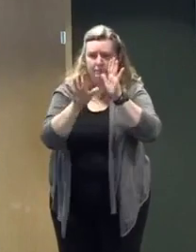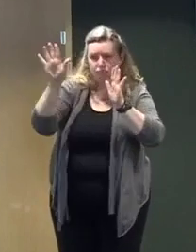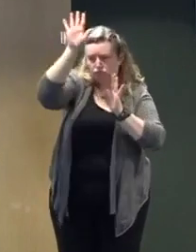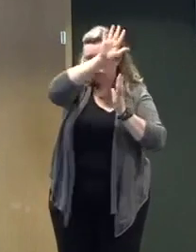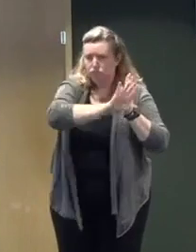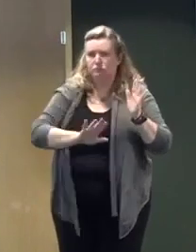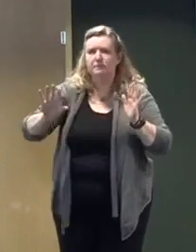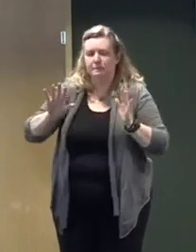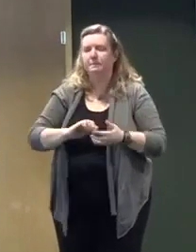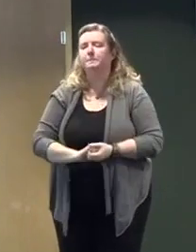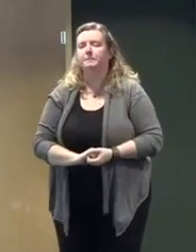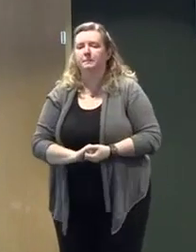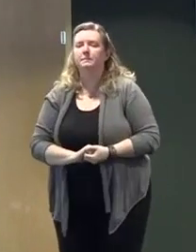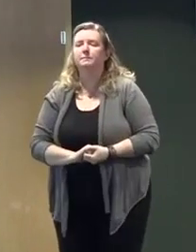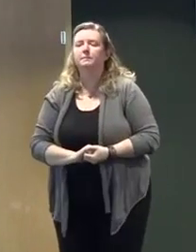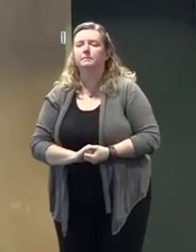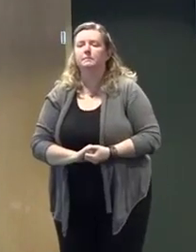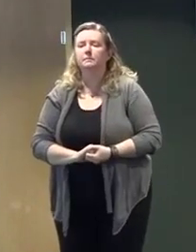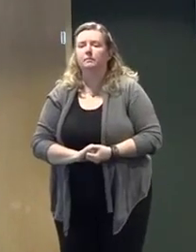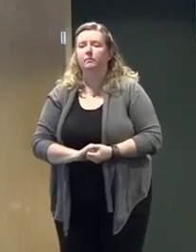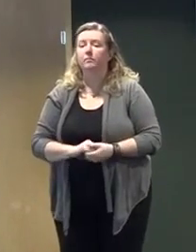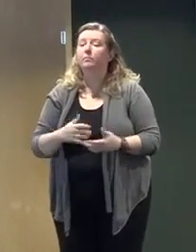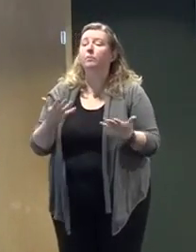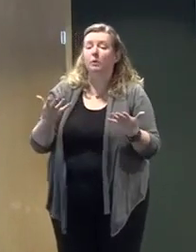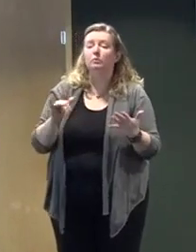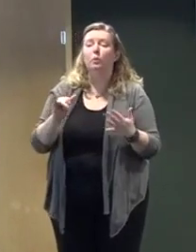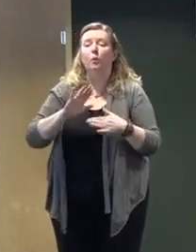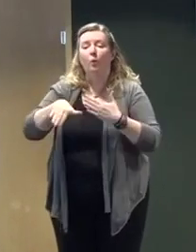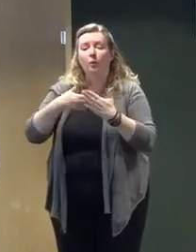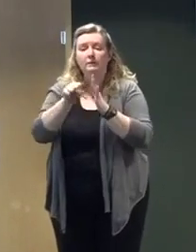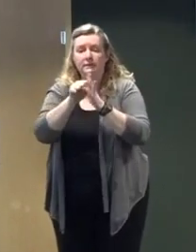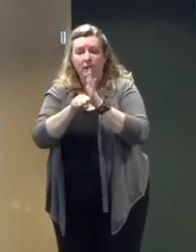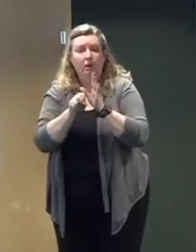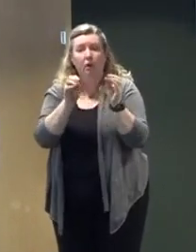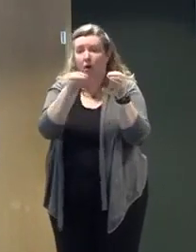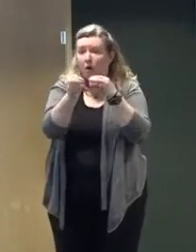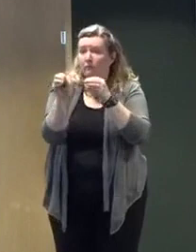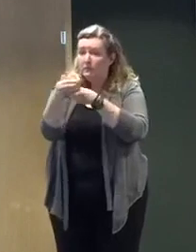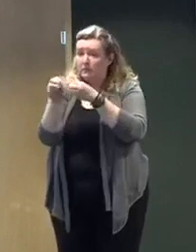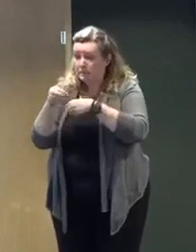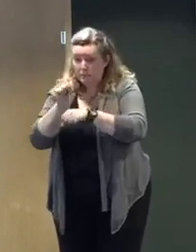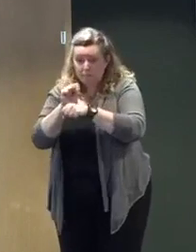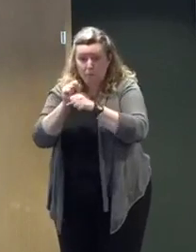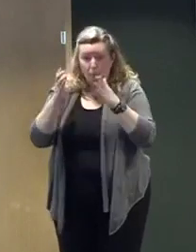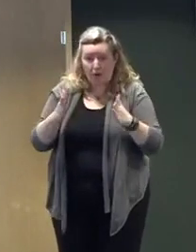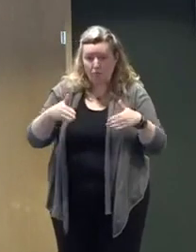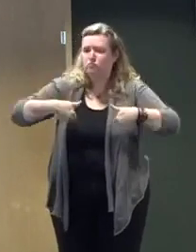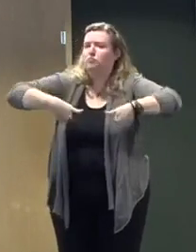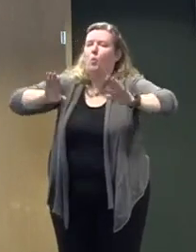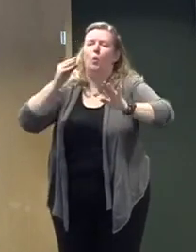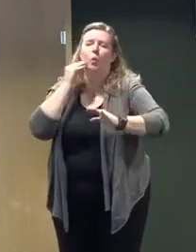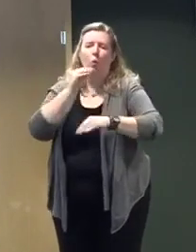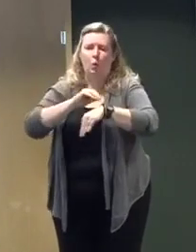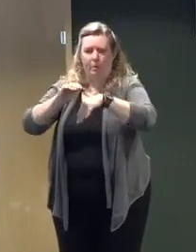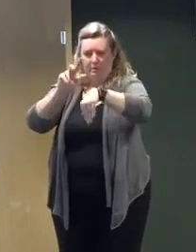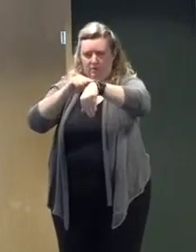dismissing all state offices and employees effective at 3 p.m. today